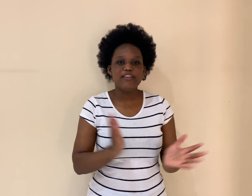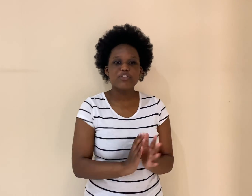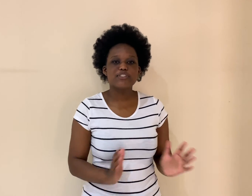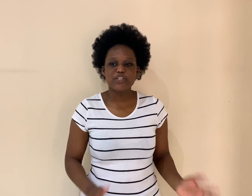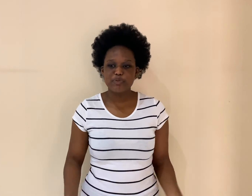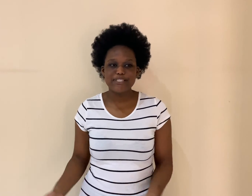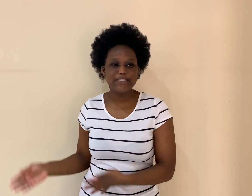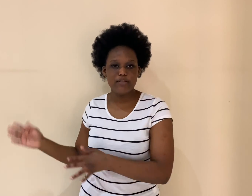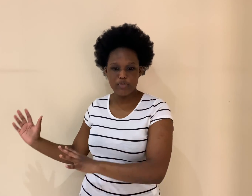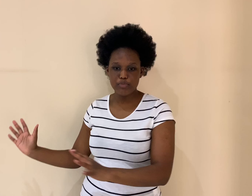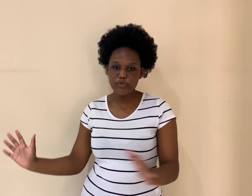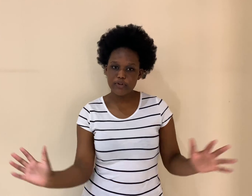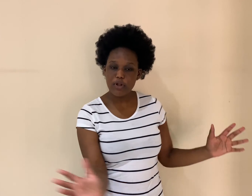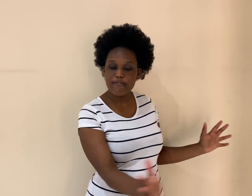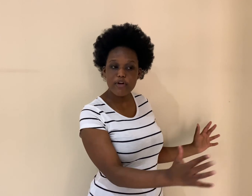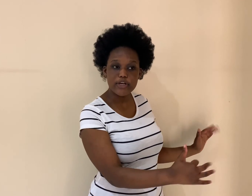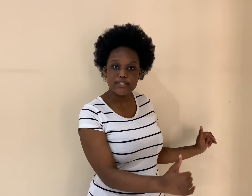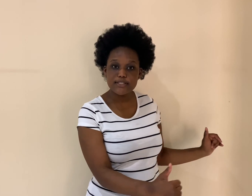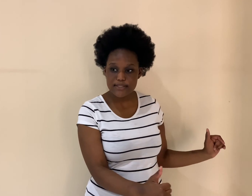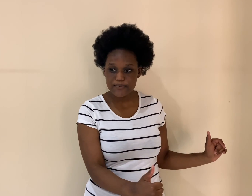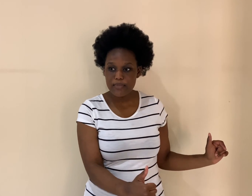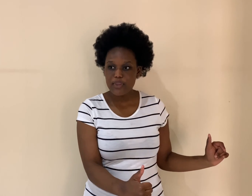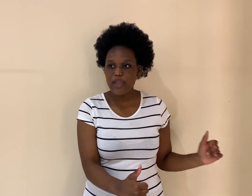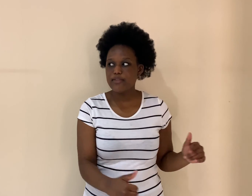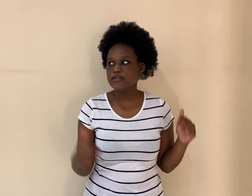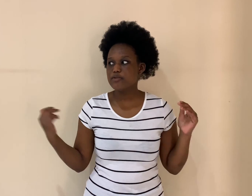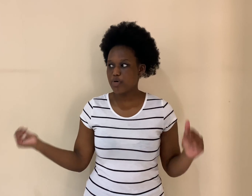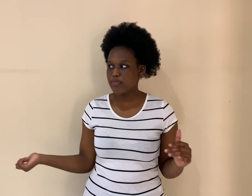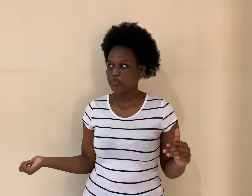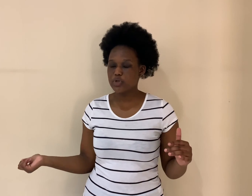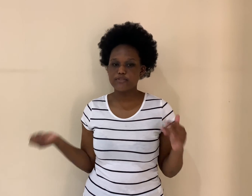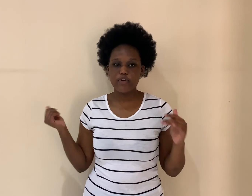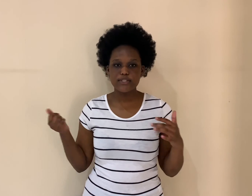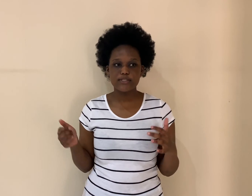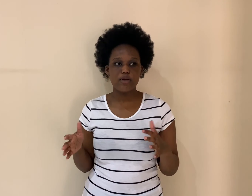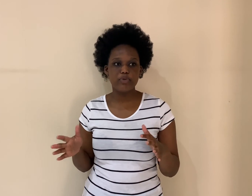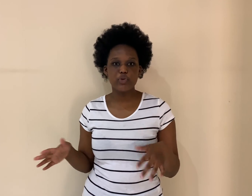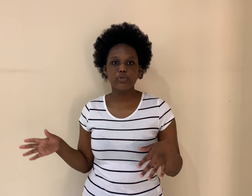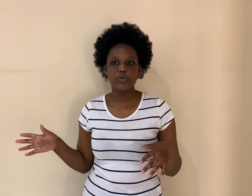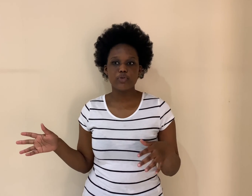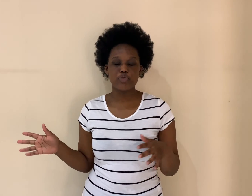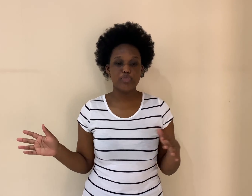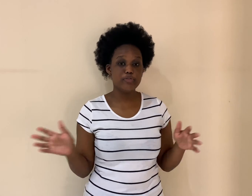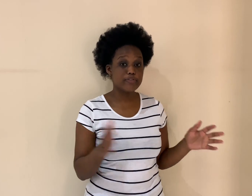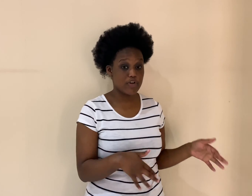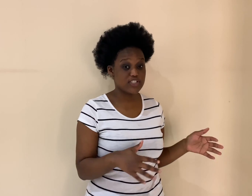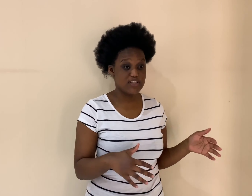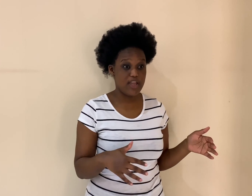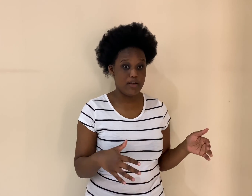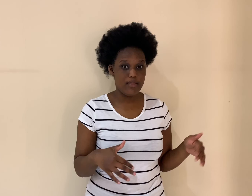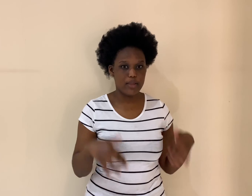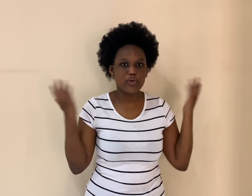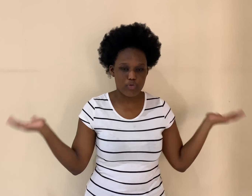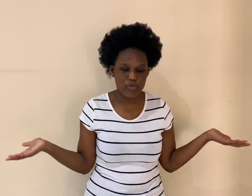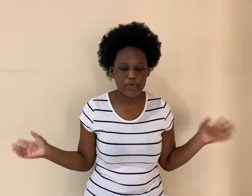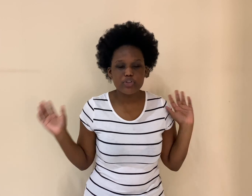deforestation is basically the removal of forests. And this is a problem because forests are being removed faster than they can grow because